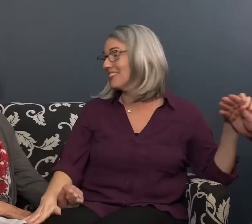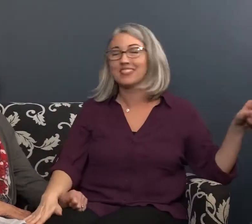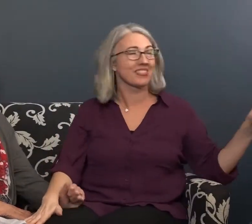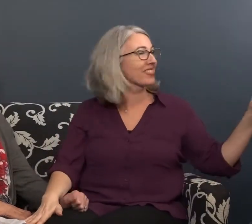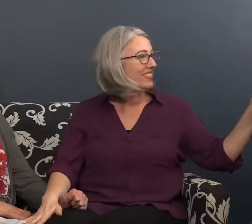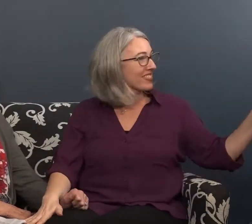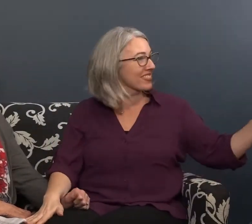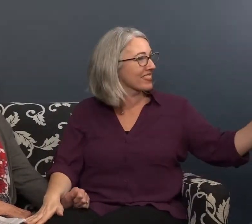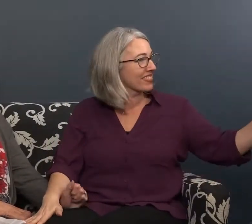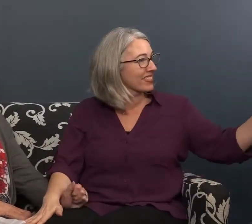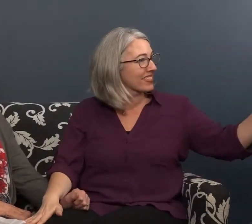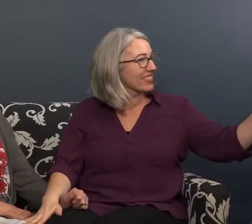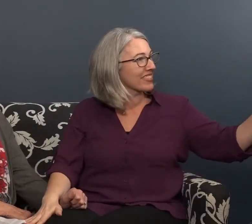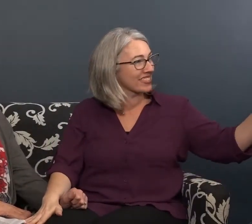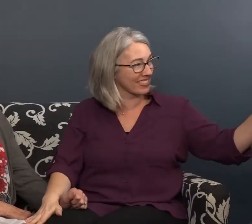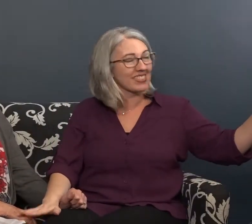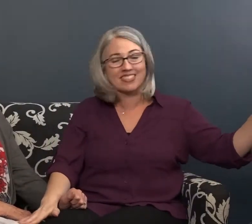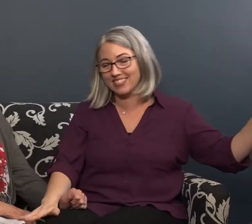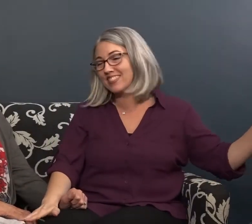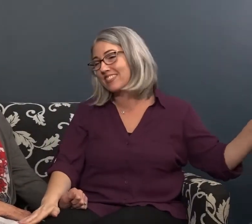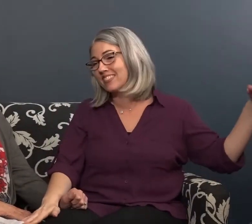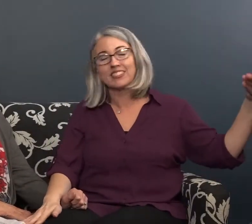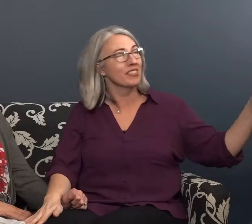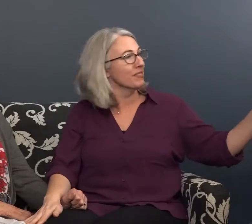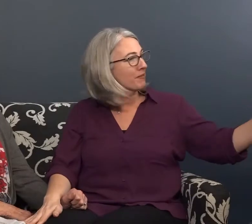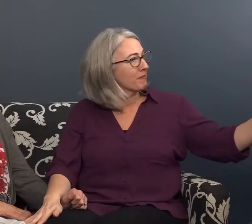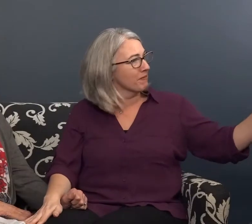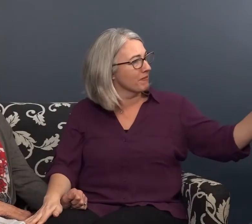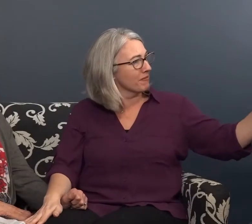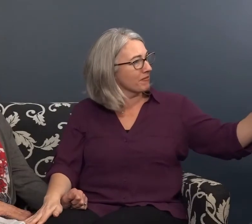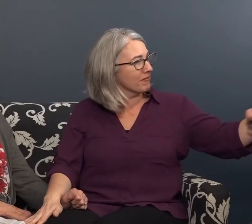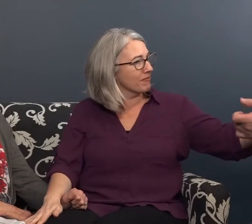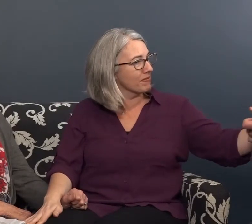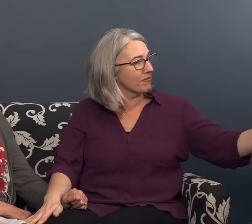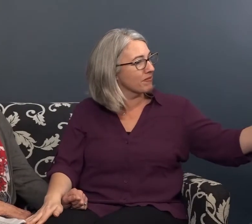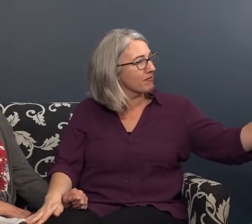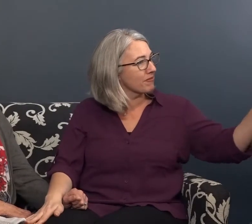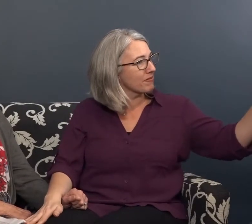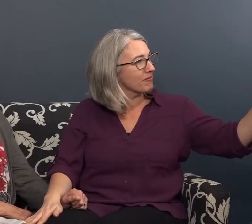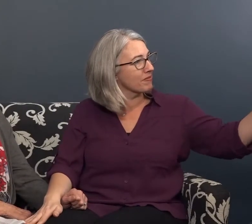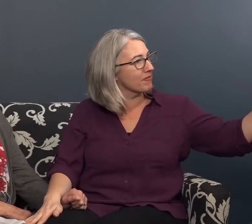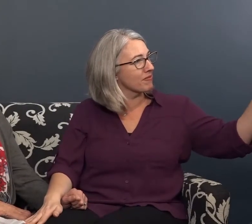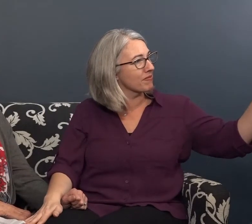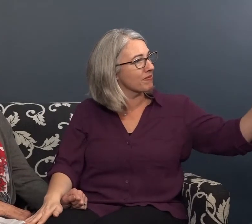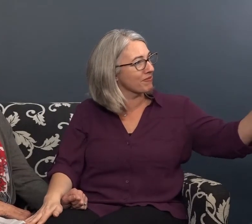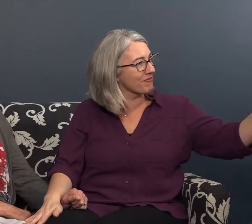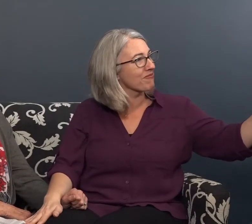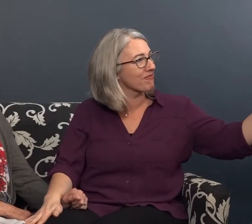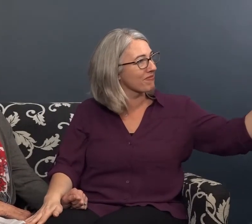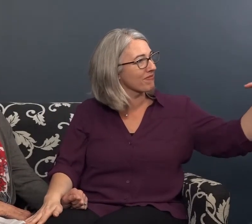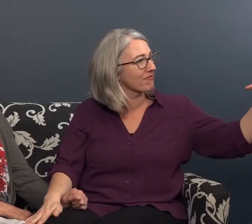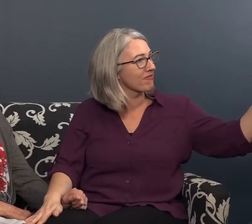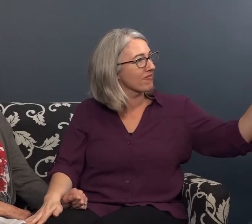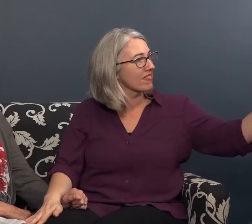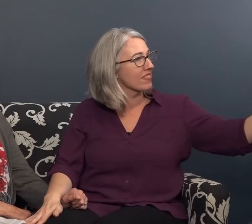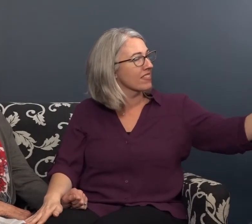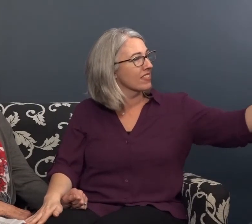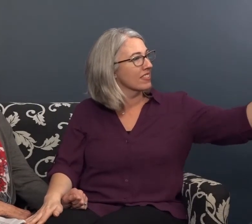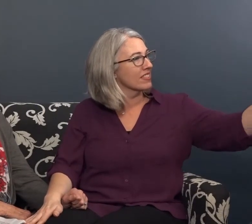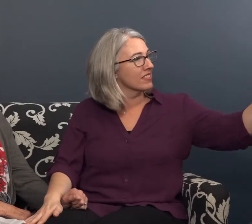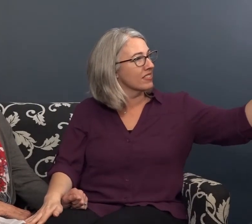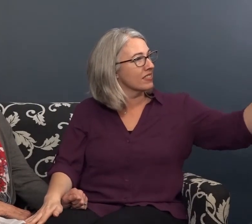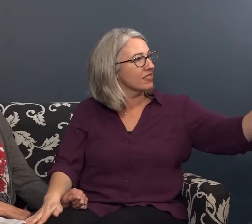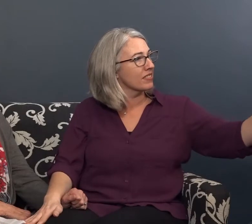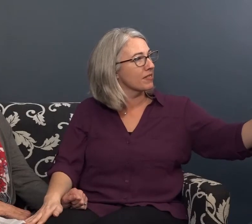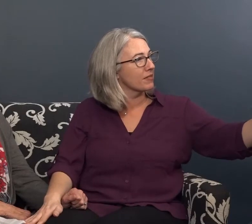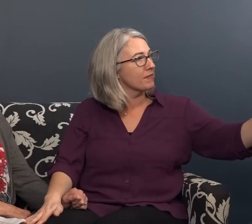that fondly I would read to Ashley all the time and she just had a love for books